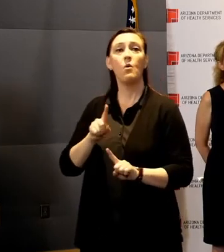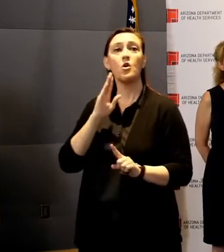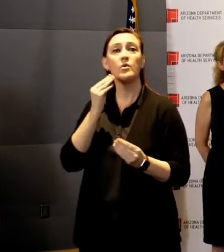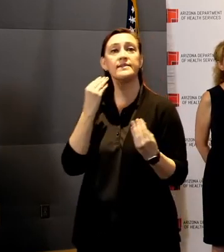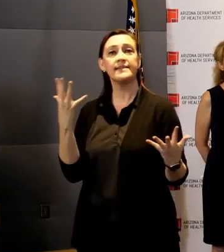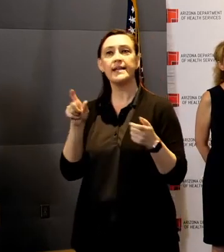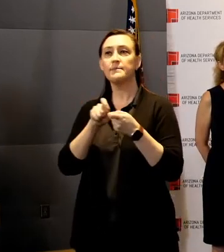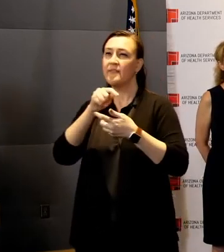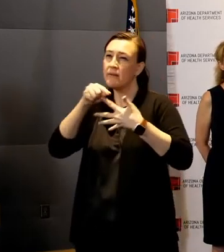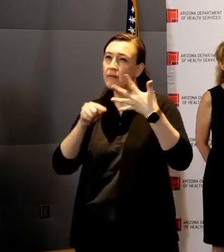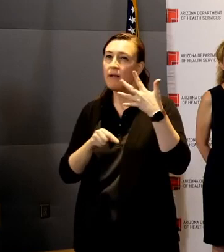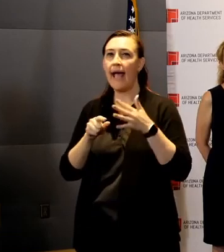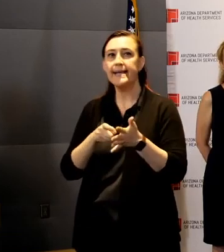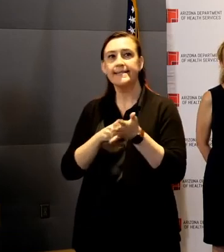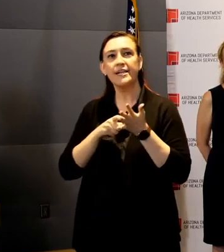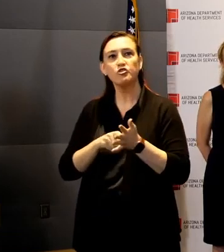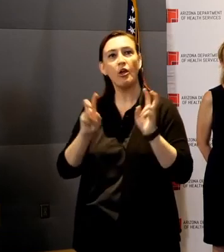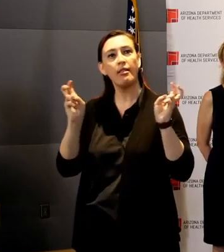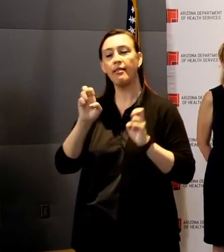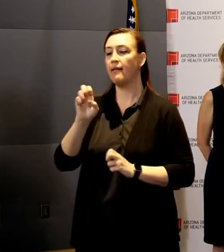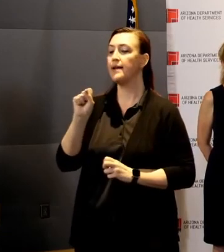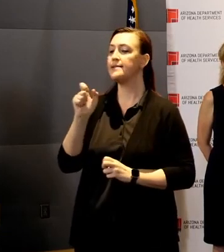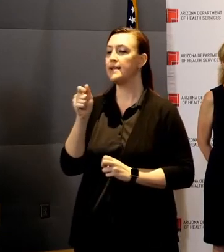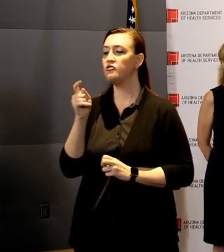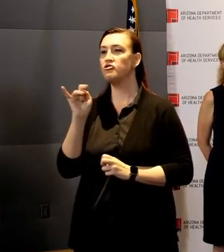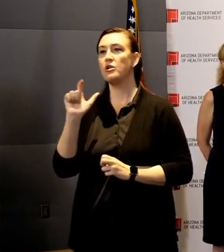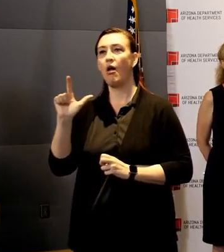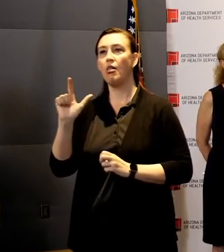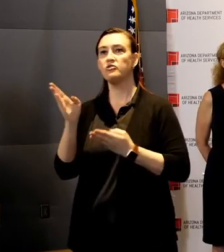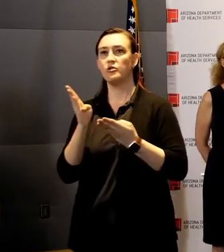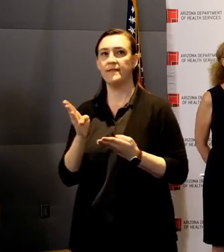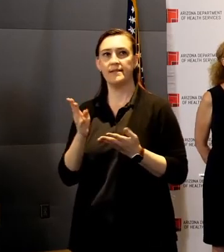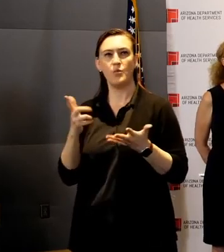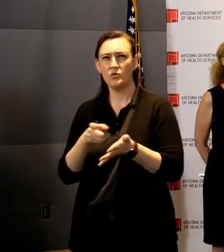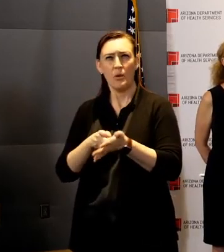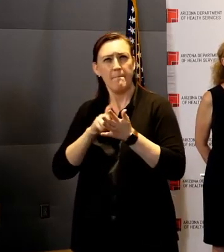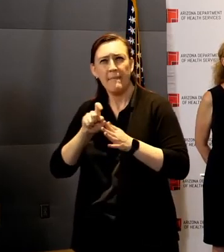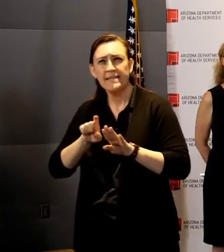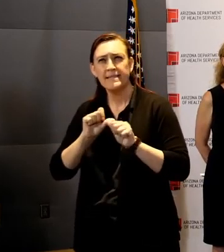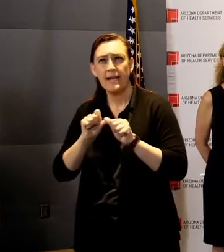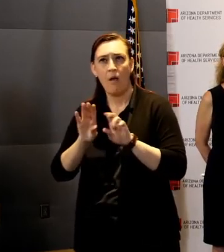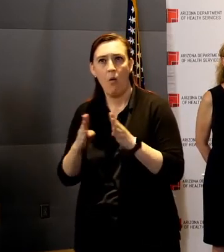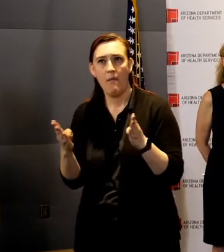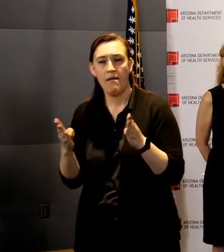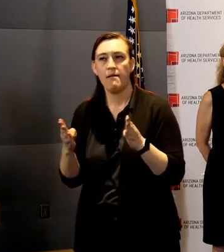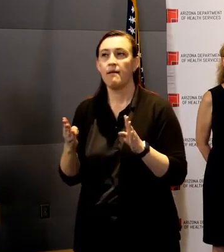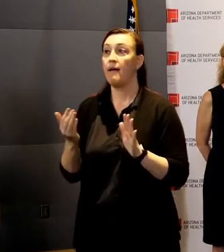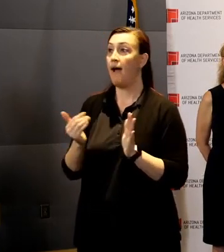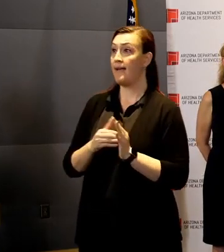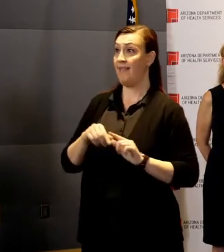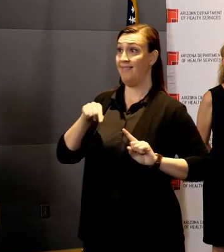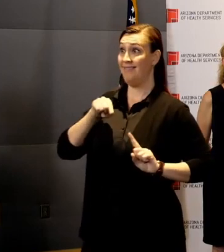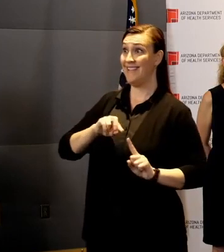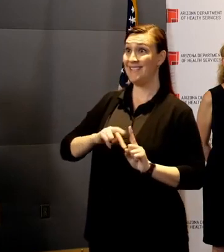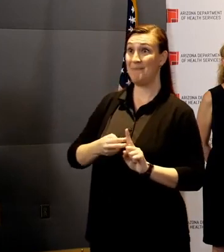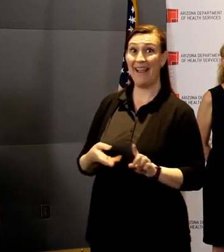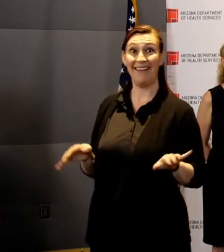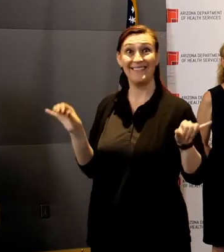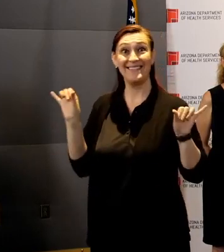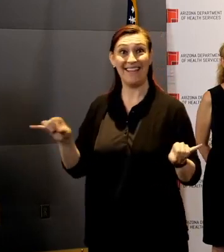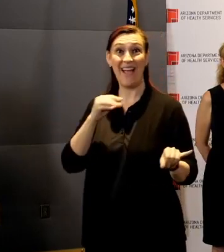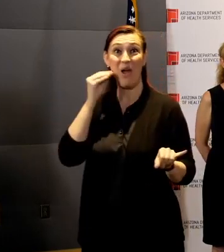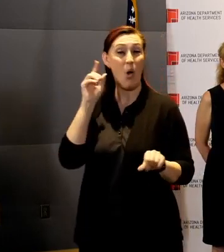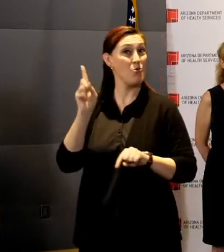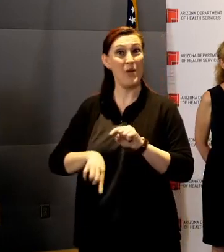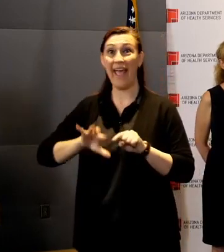are essential services. Again, we are not implementing a so-called shelter-in-place